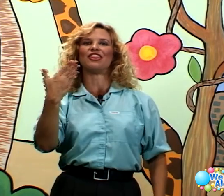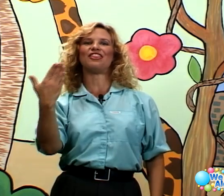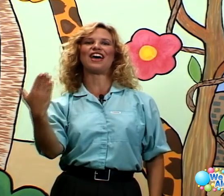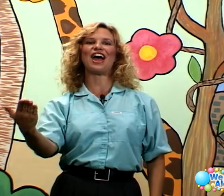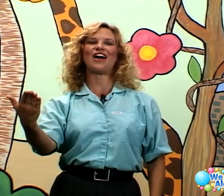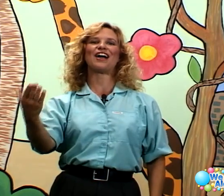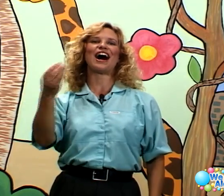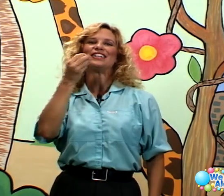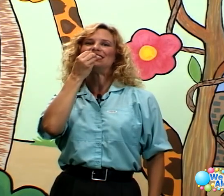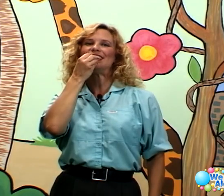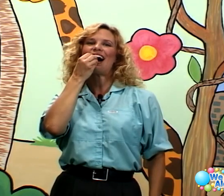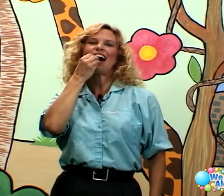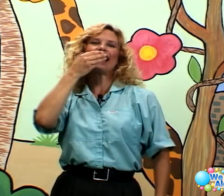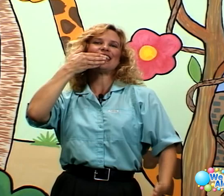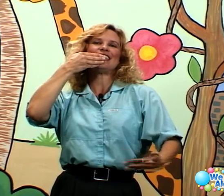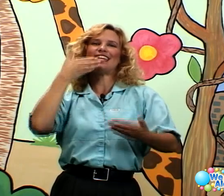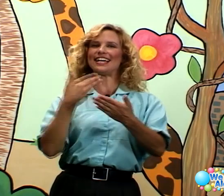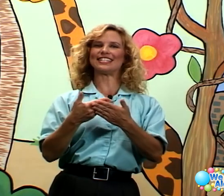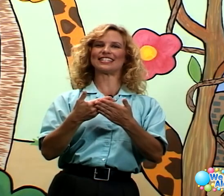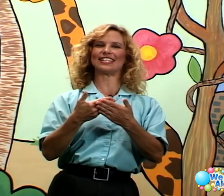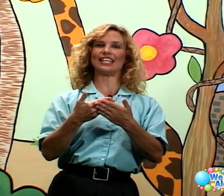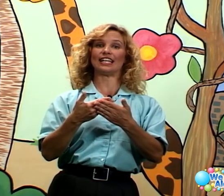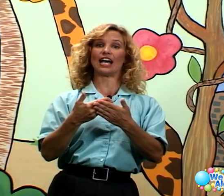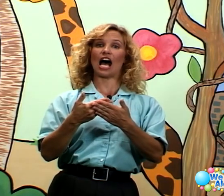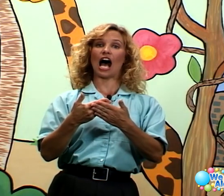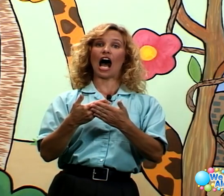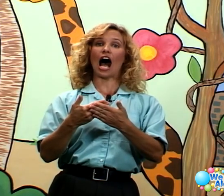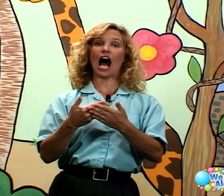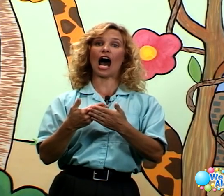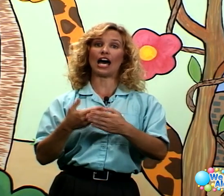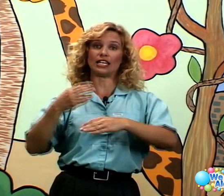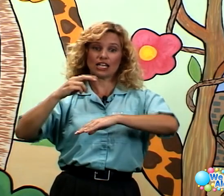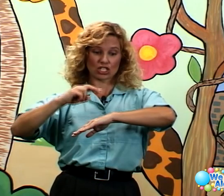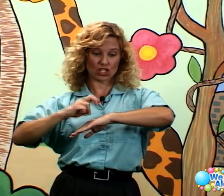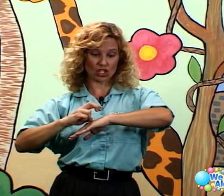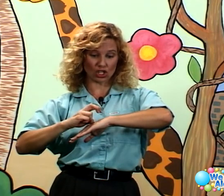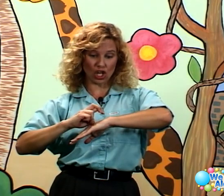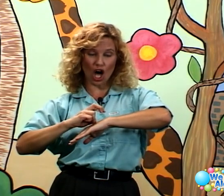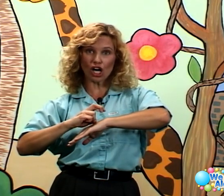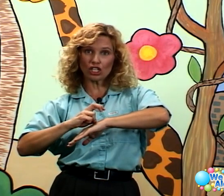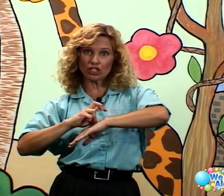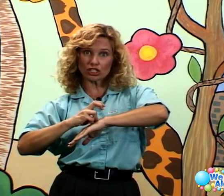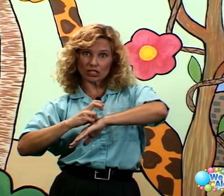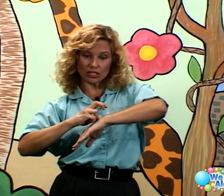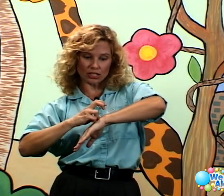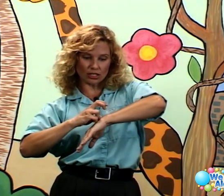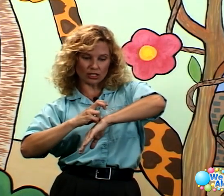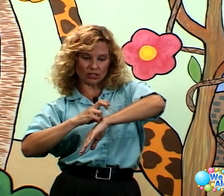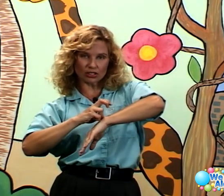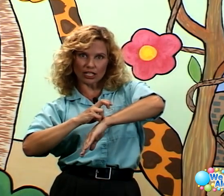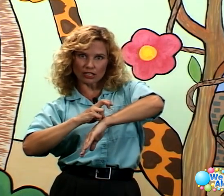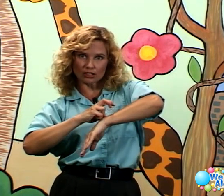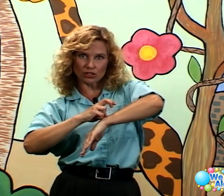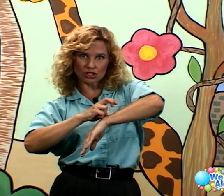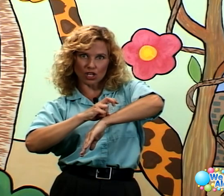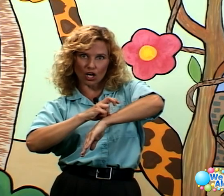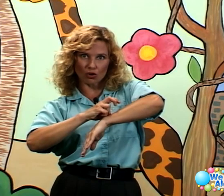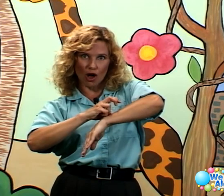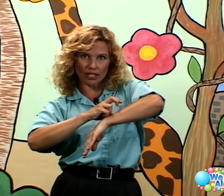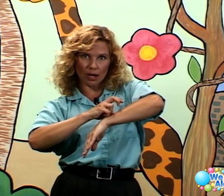there I'll dine nicely on slugs. It looks like a little slug crawling up